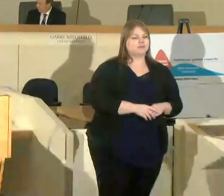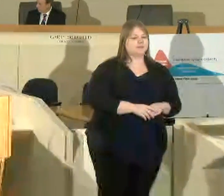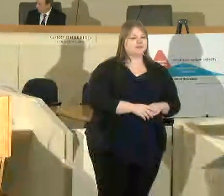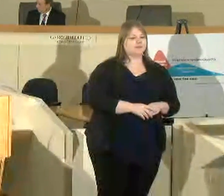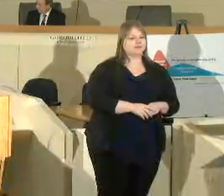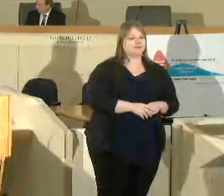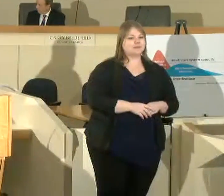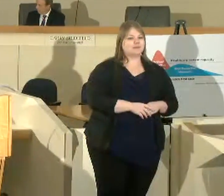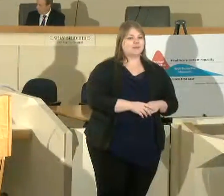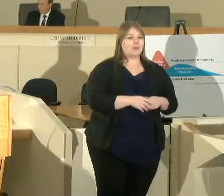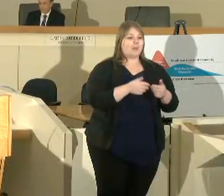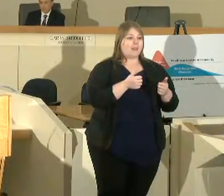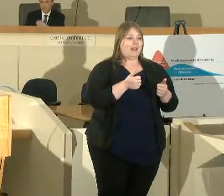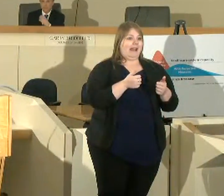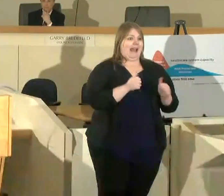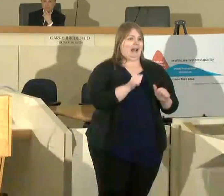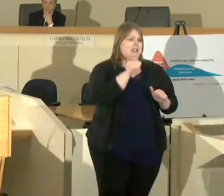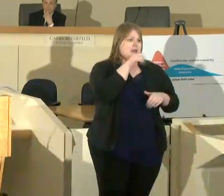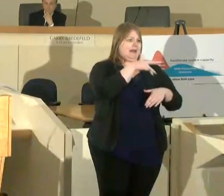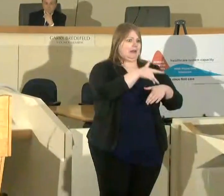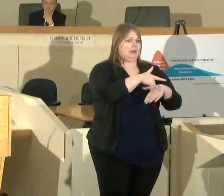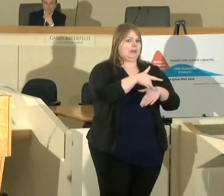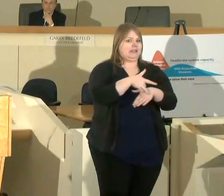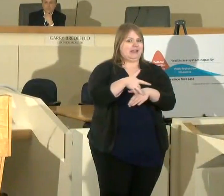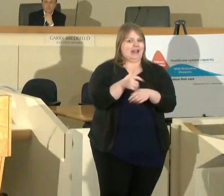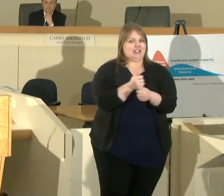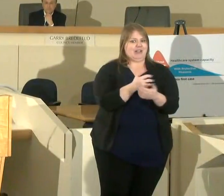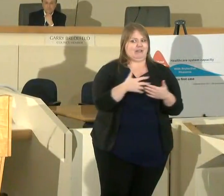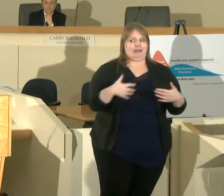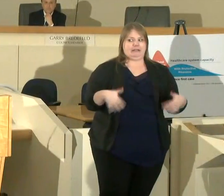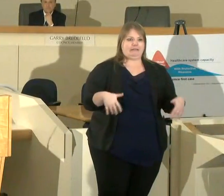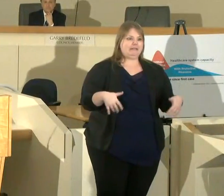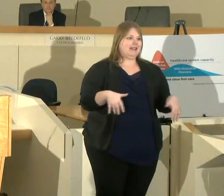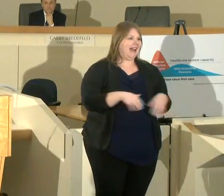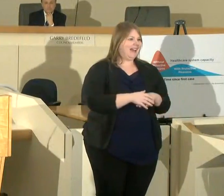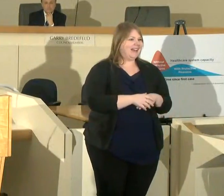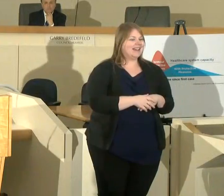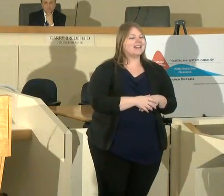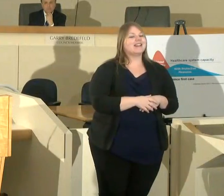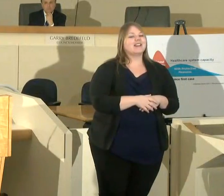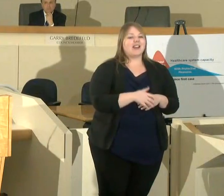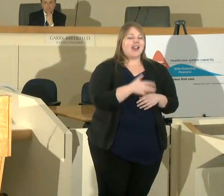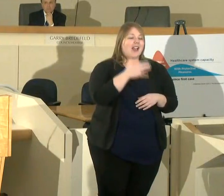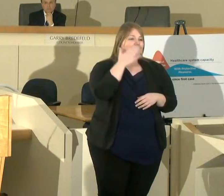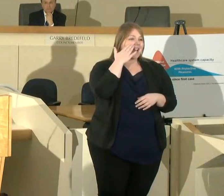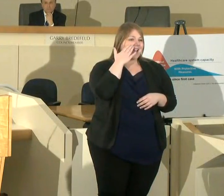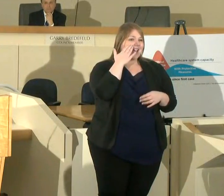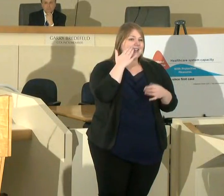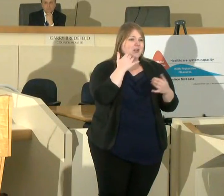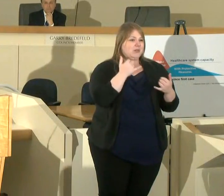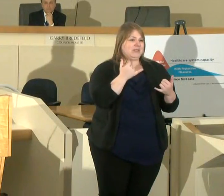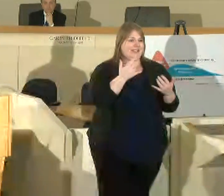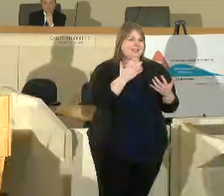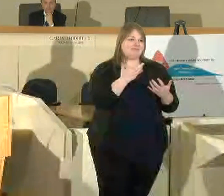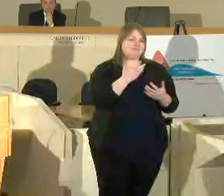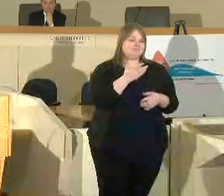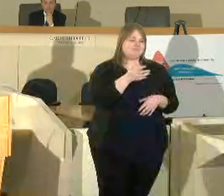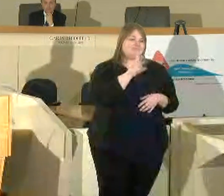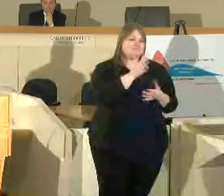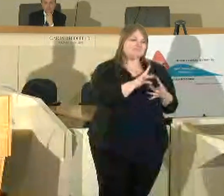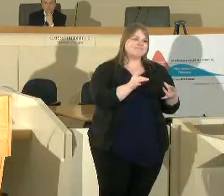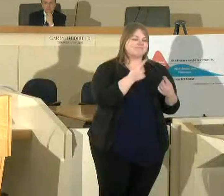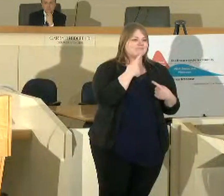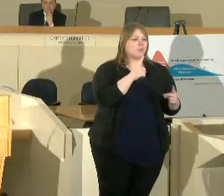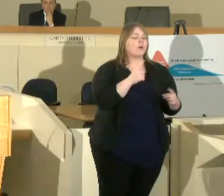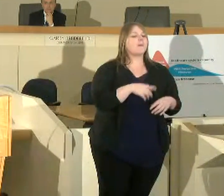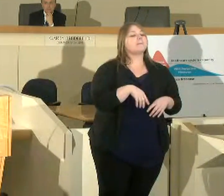well i'll try not to touch anything that everyone else has touched already nor think what we're speaking into this mic but i thought